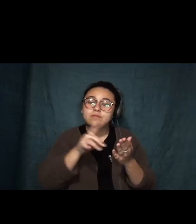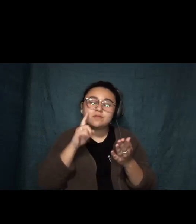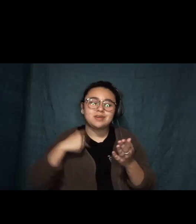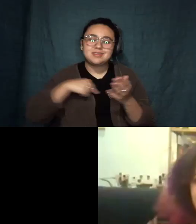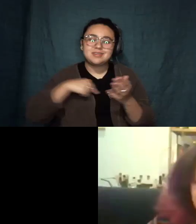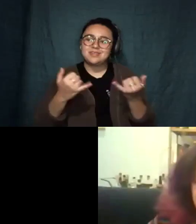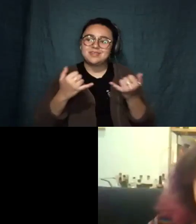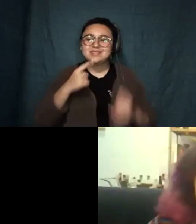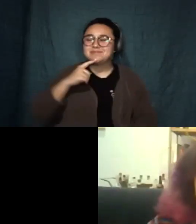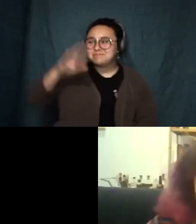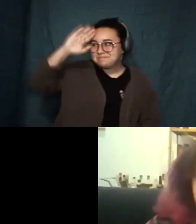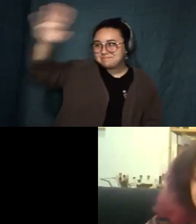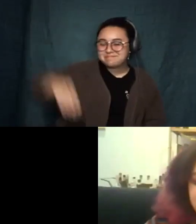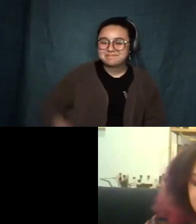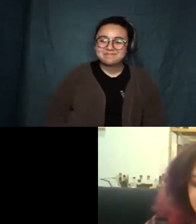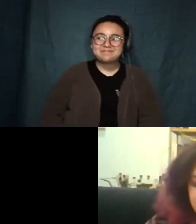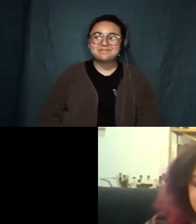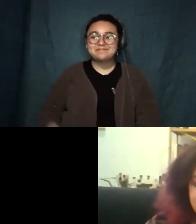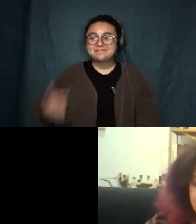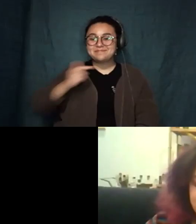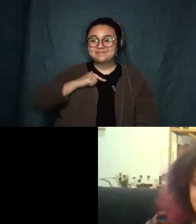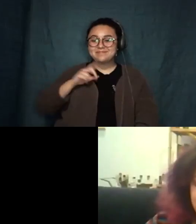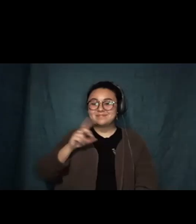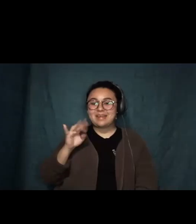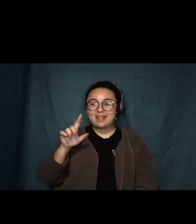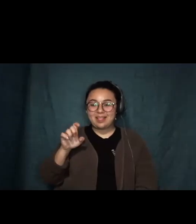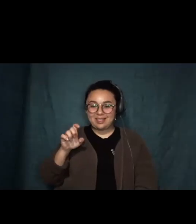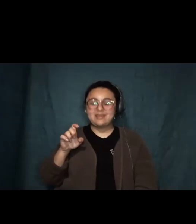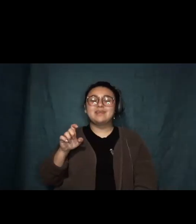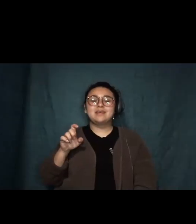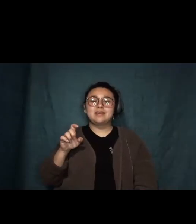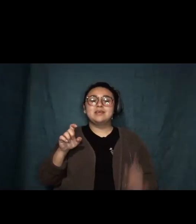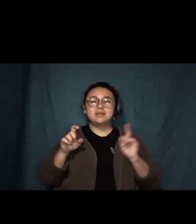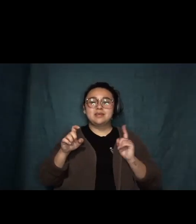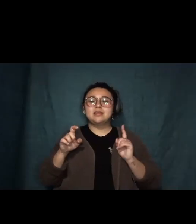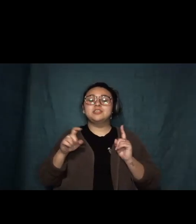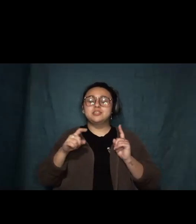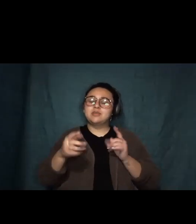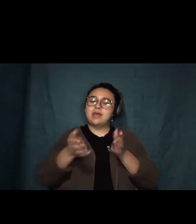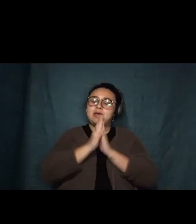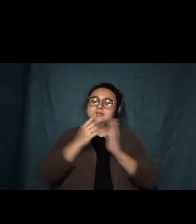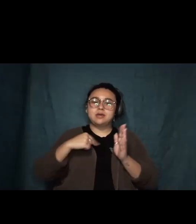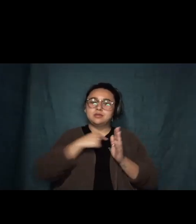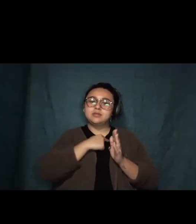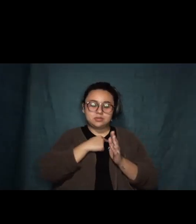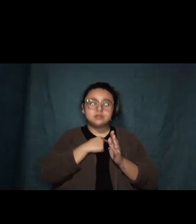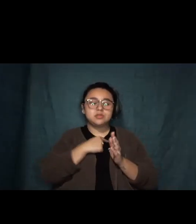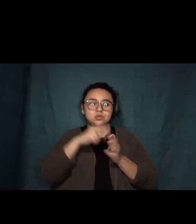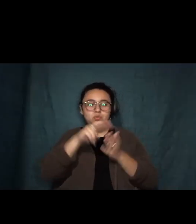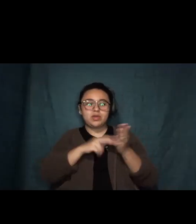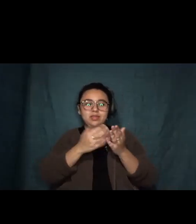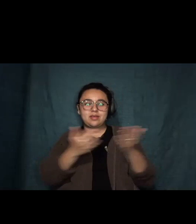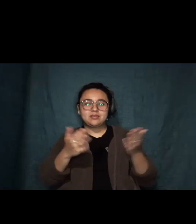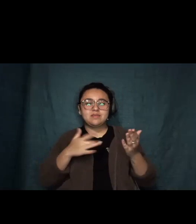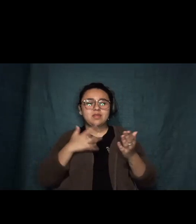Hi, so they asked us to read things that felt appropriate for 2020, so this starts funny and then gets